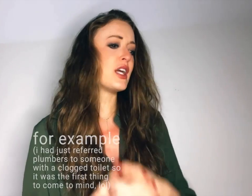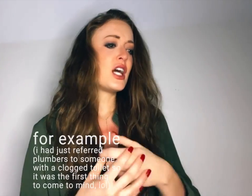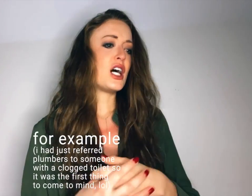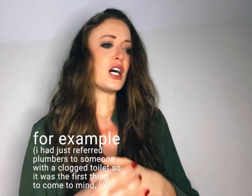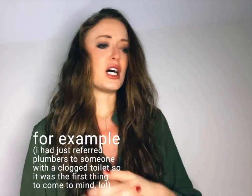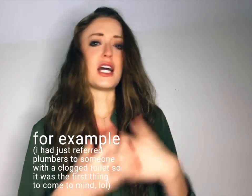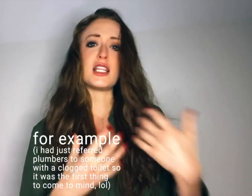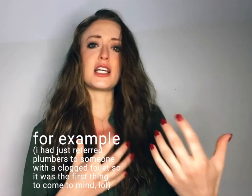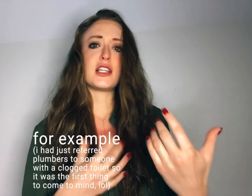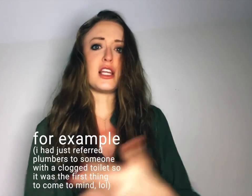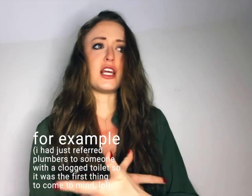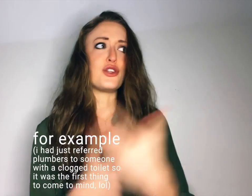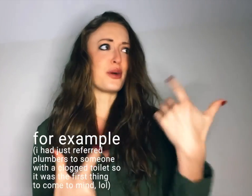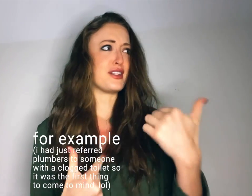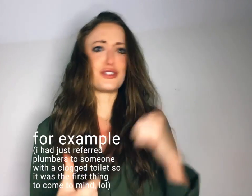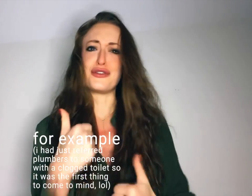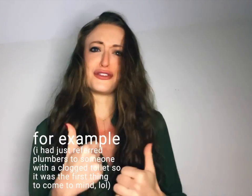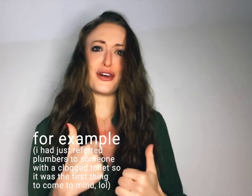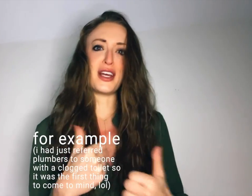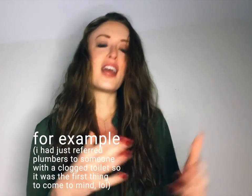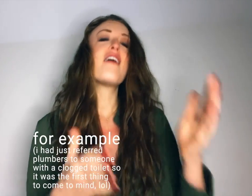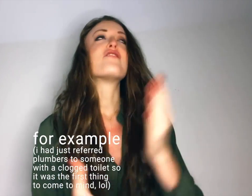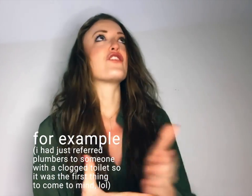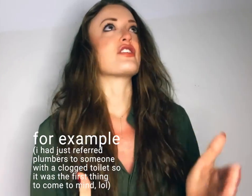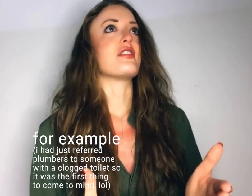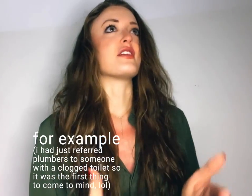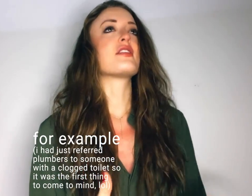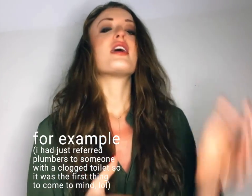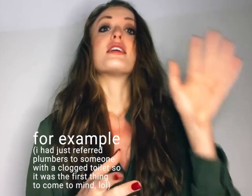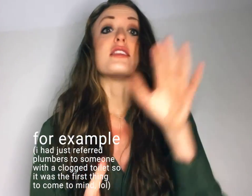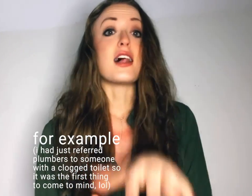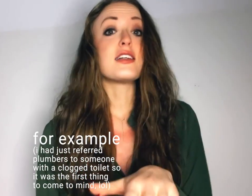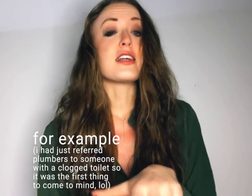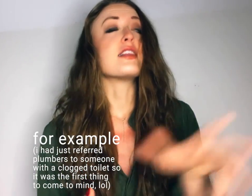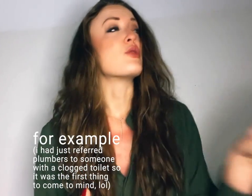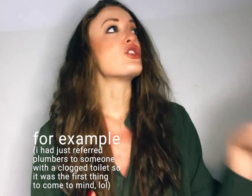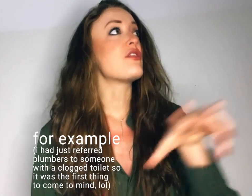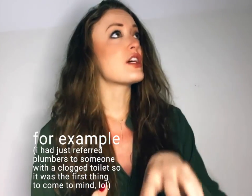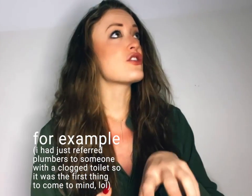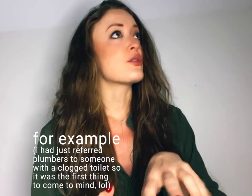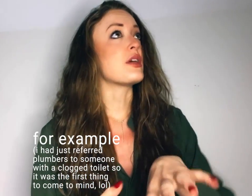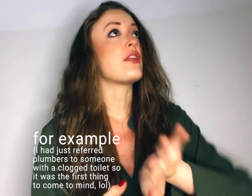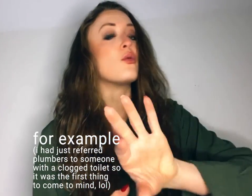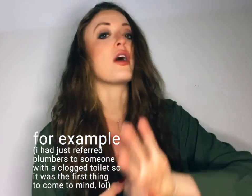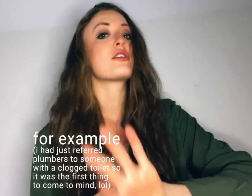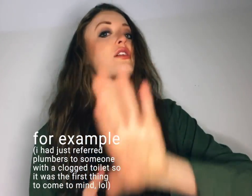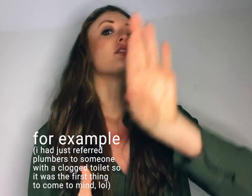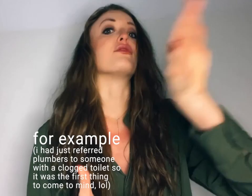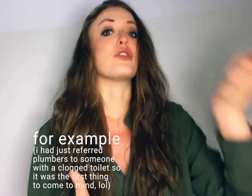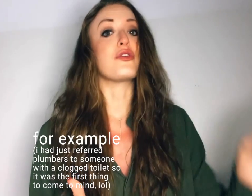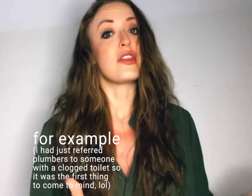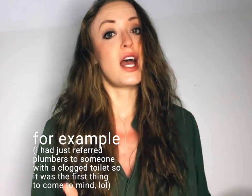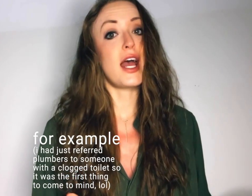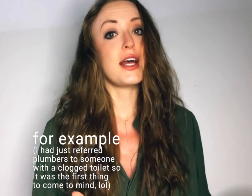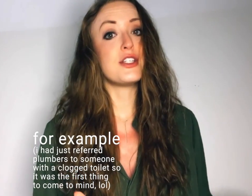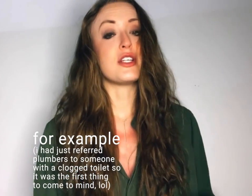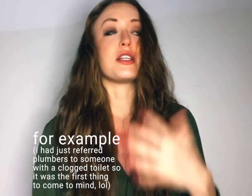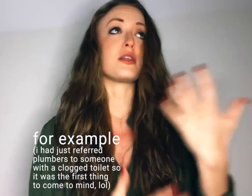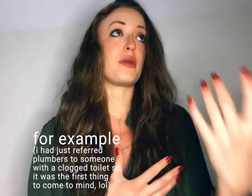I think the toilet's overflowing. Versus Sally said that when she flushed the toilet, the water started to flow over the edge. It didn't appear